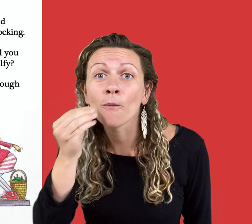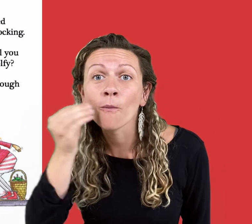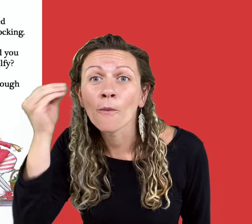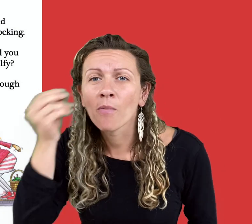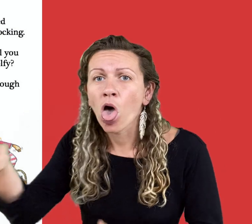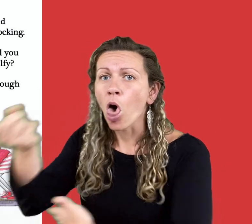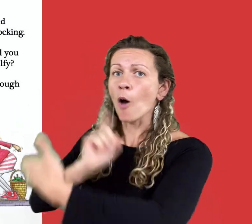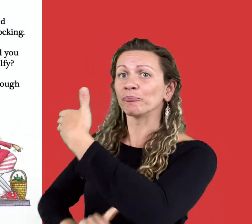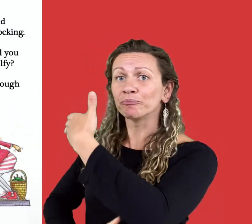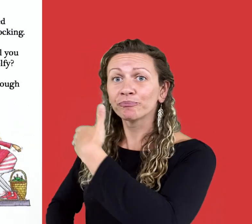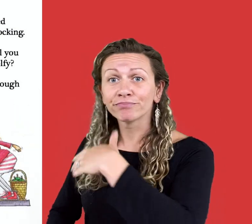gobble up my granny?